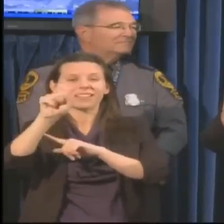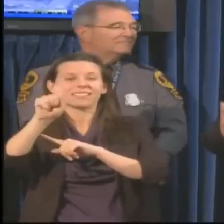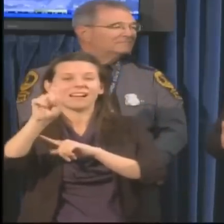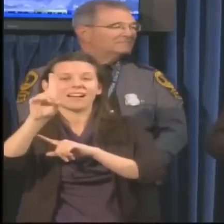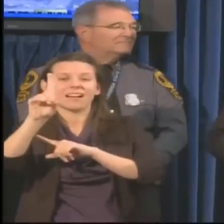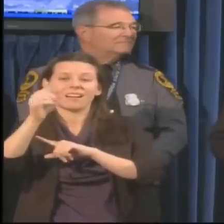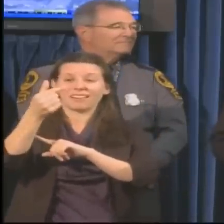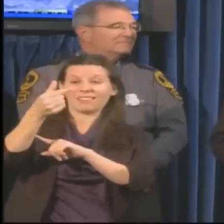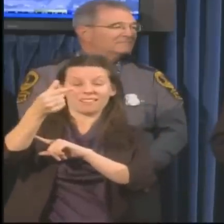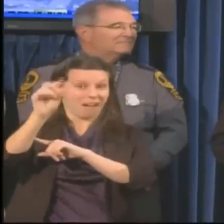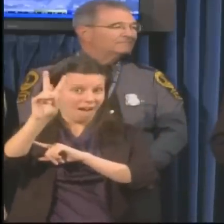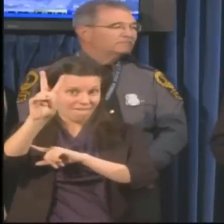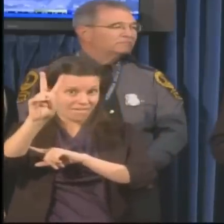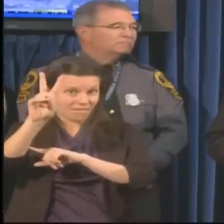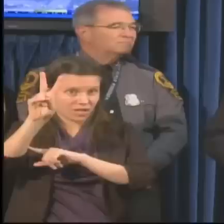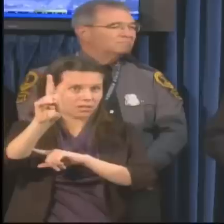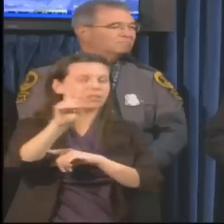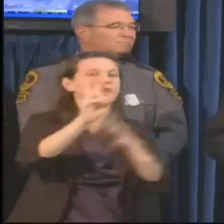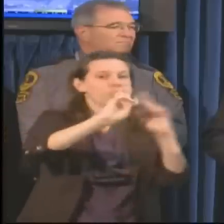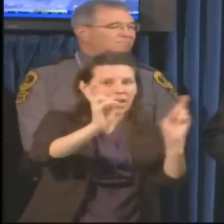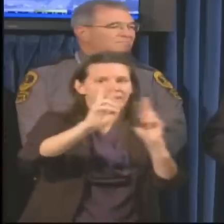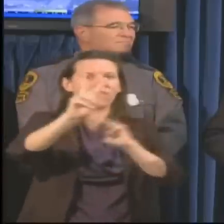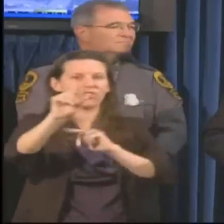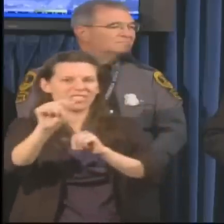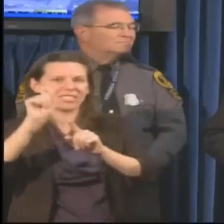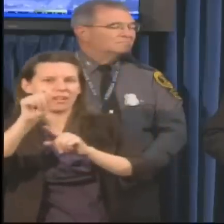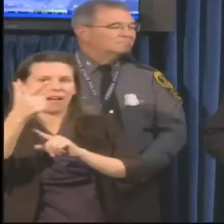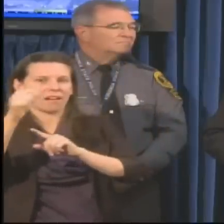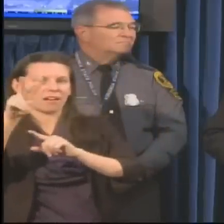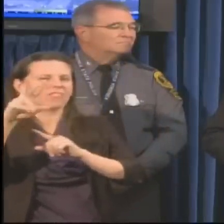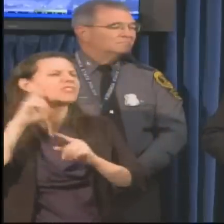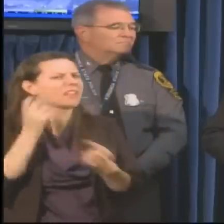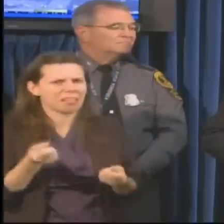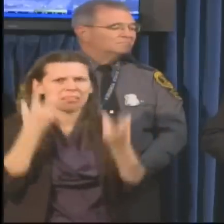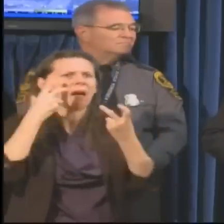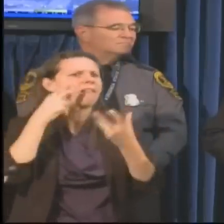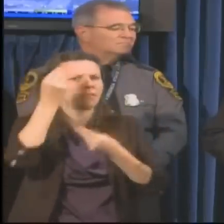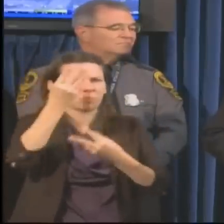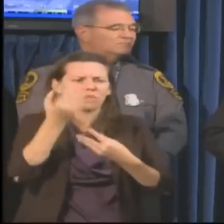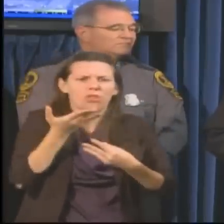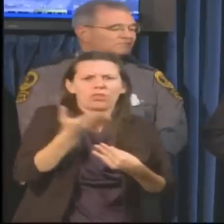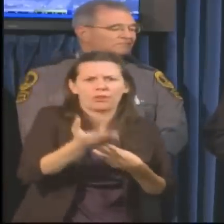and response and other things of that nature.